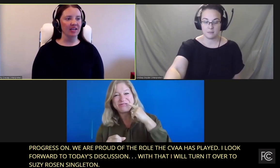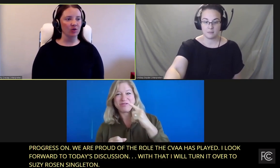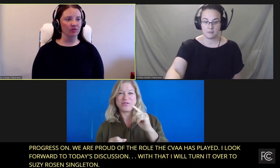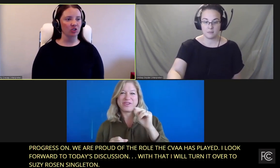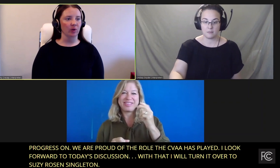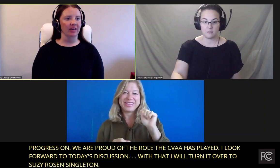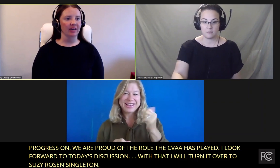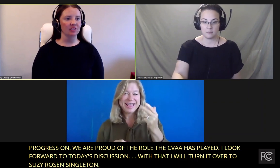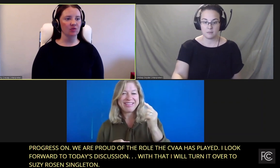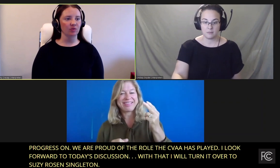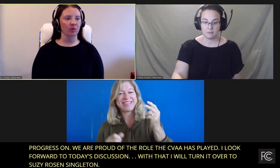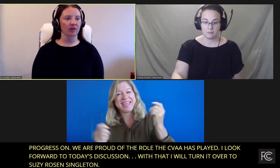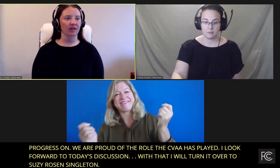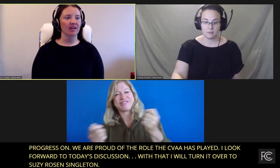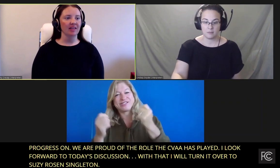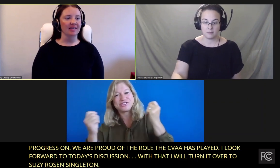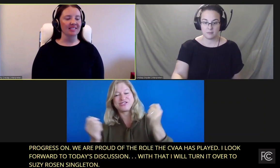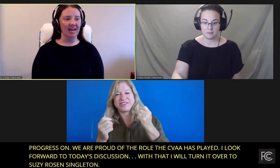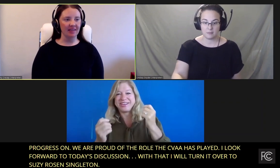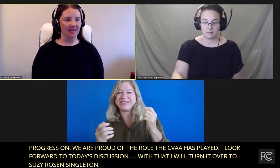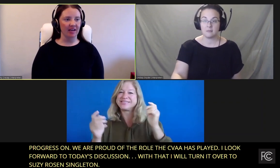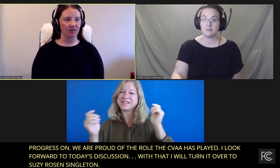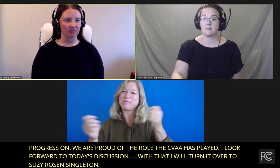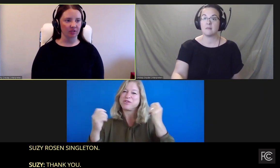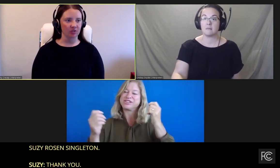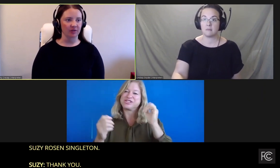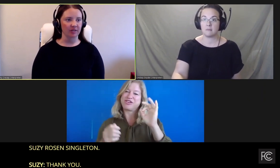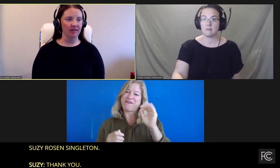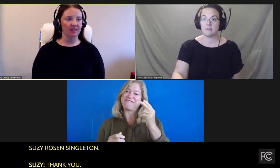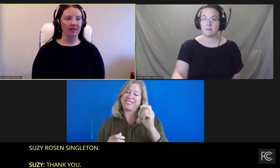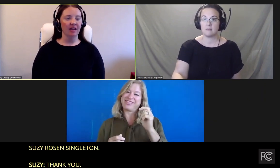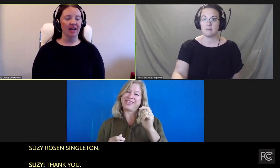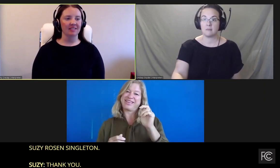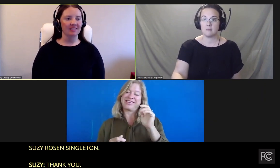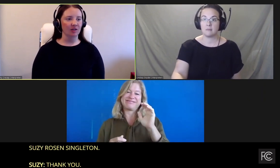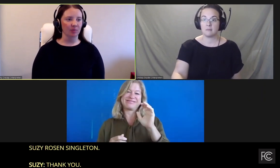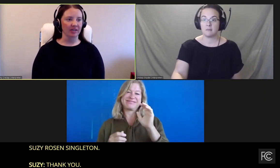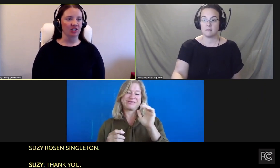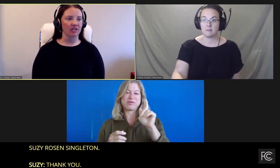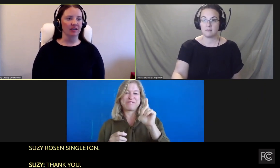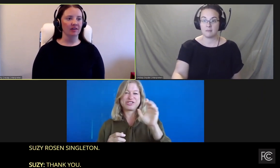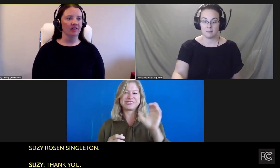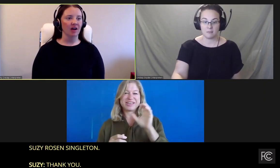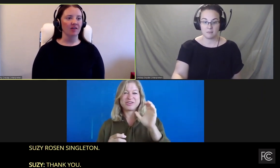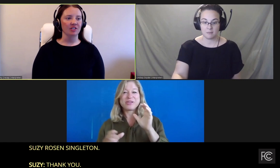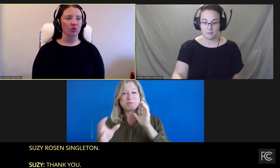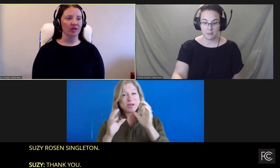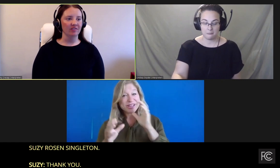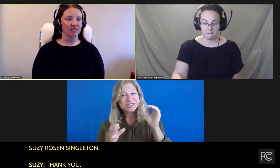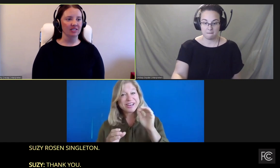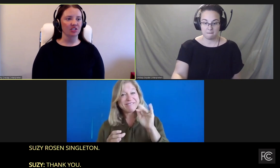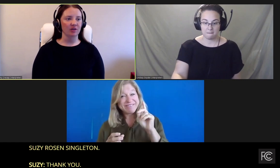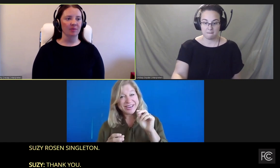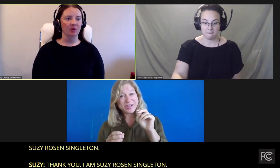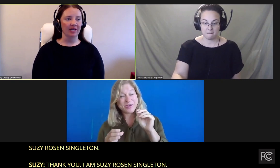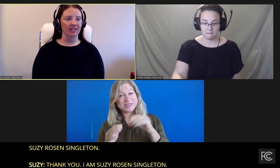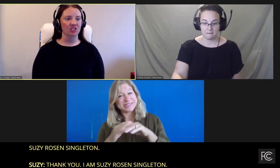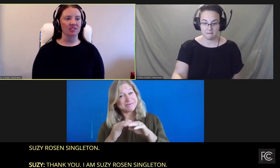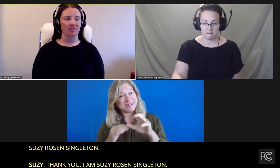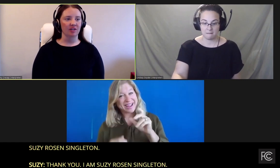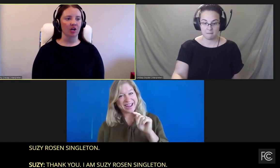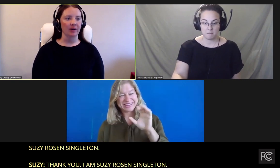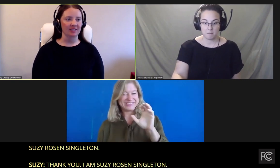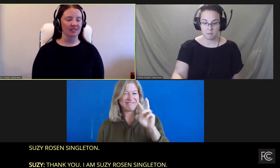And thank you for joining us for the 10th anniversary and celebration of the 21st Century